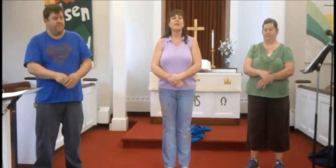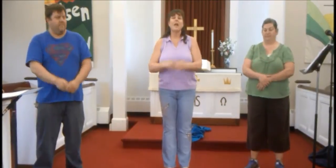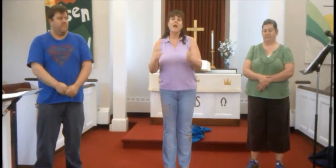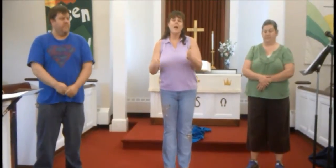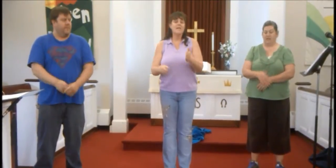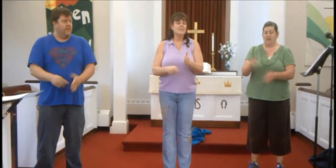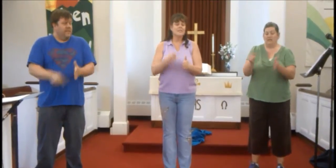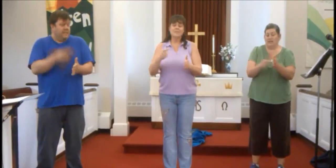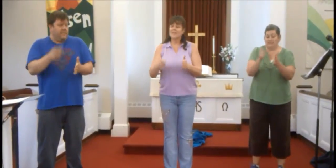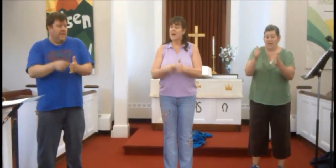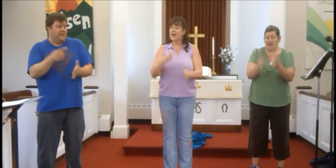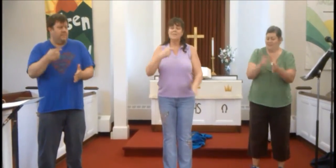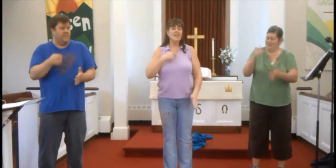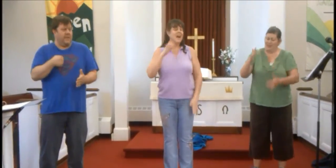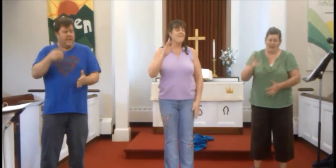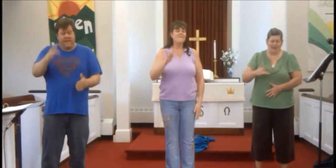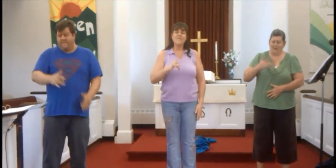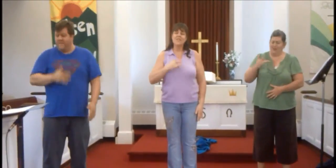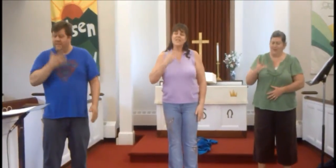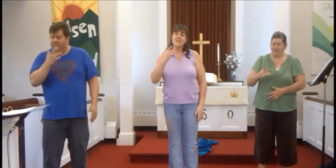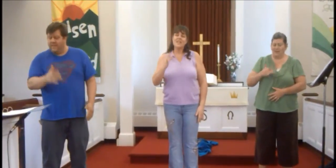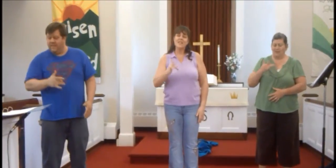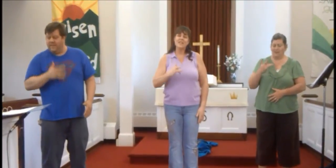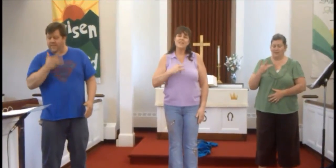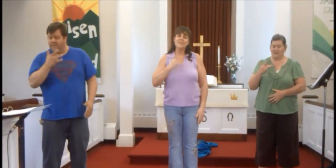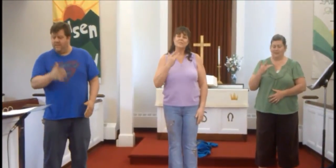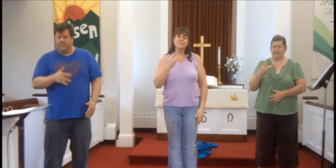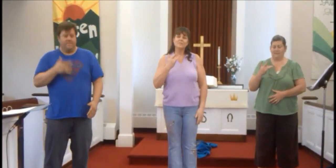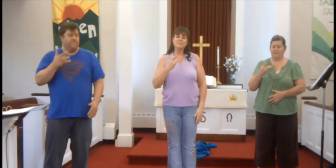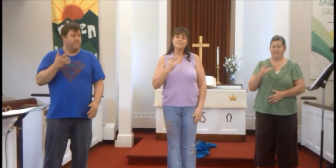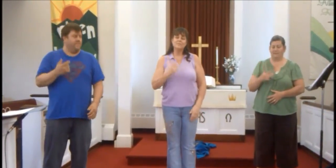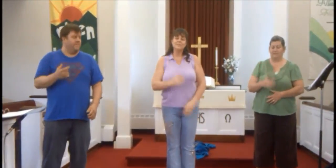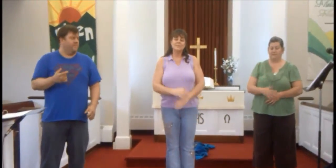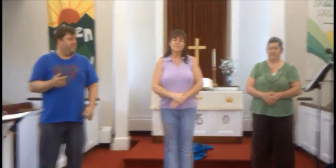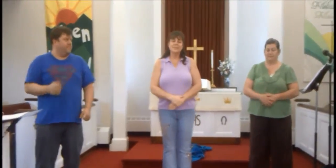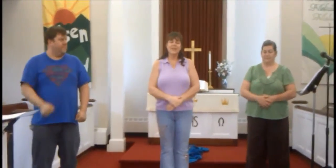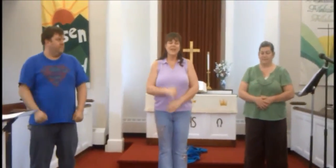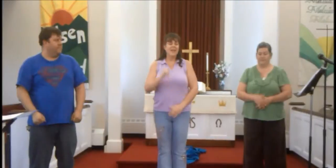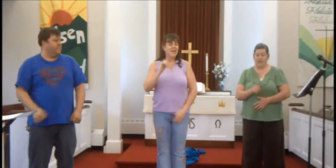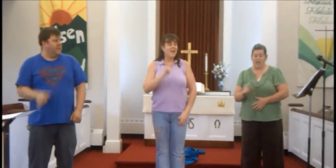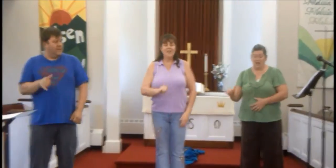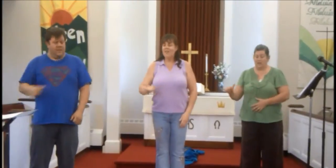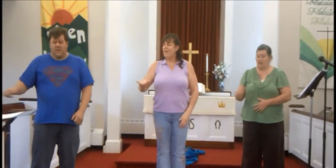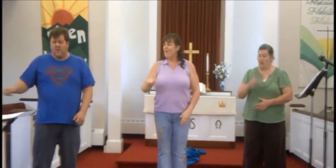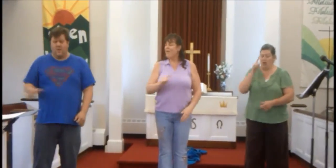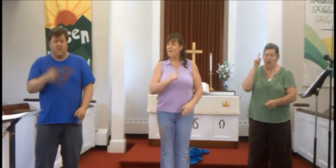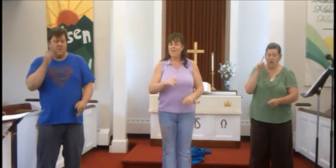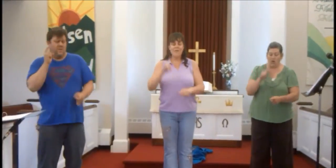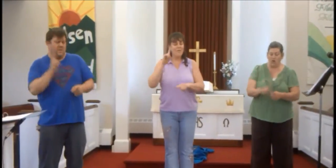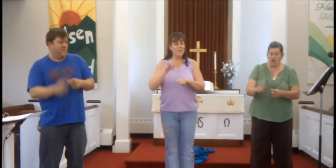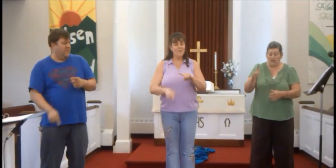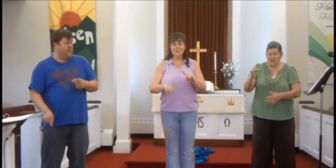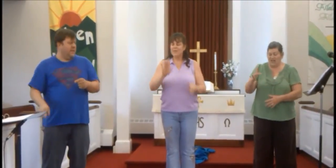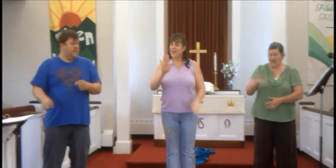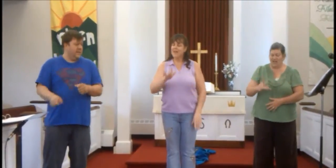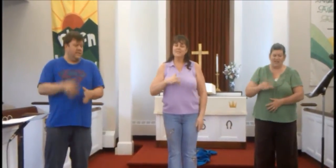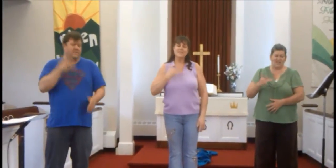Sometimes I feel, it's cold as